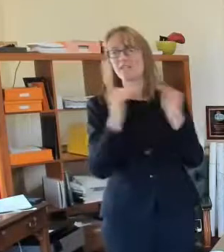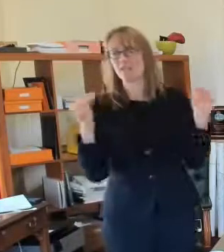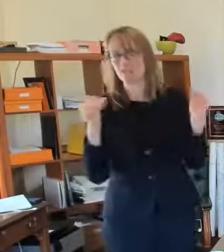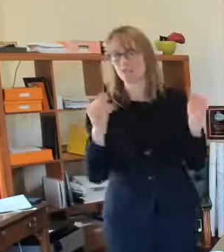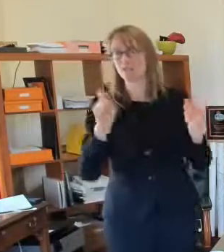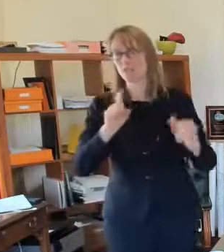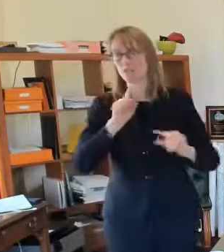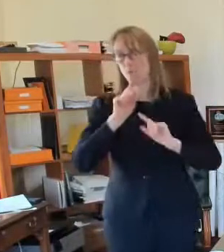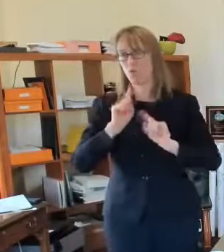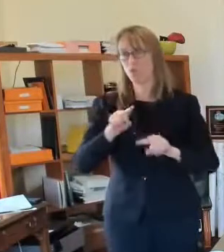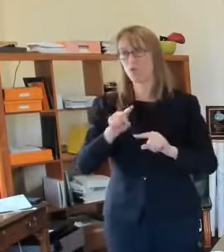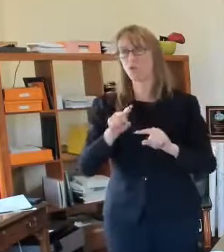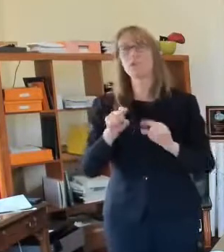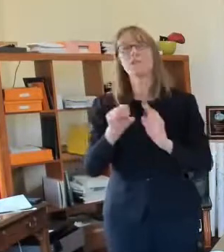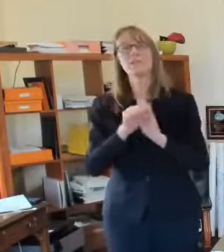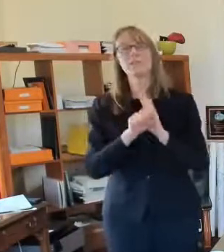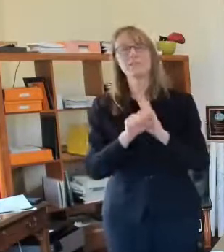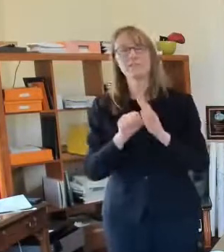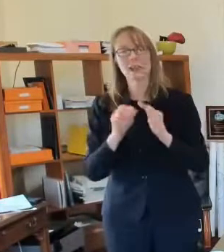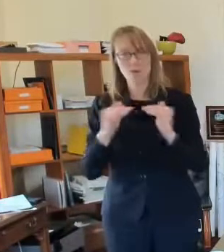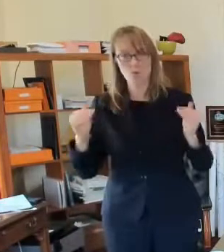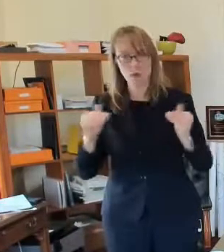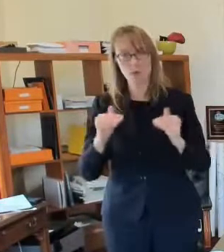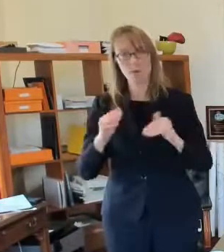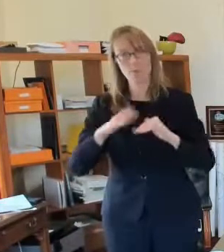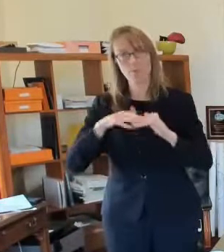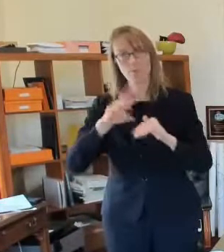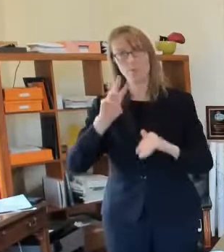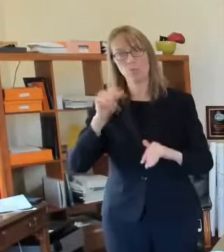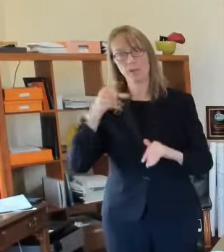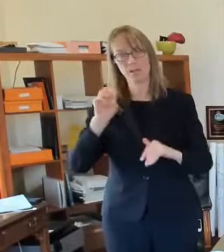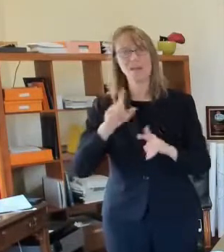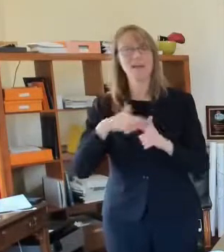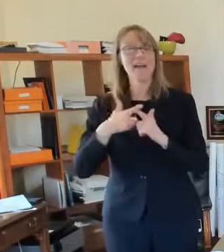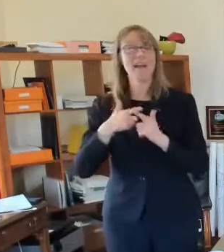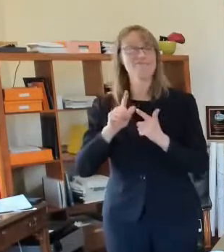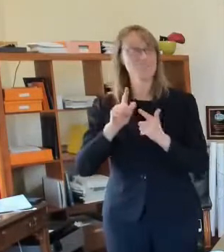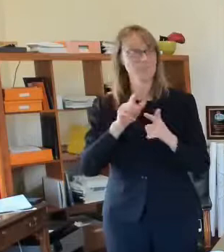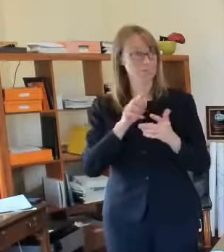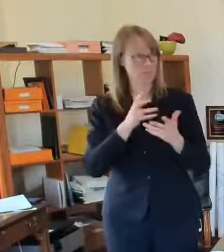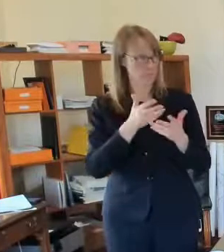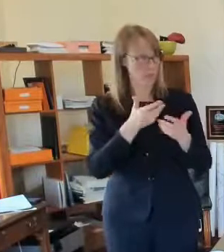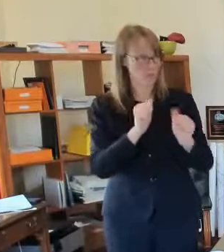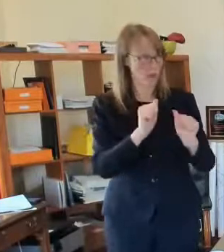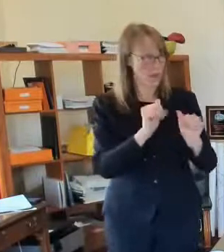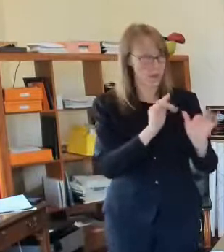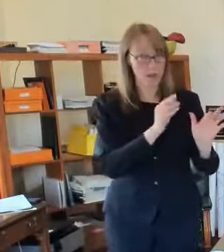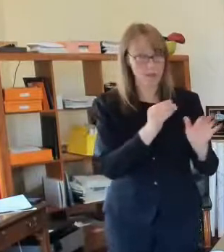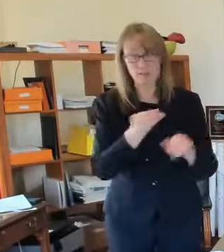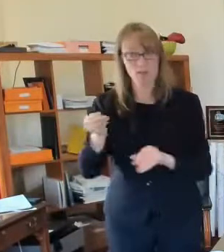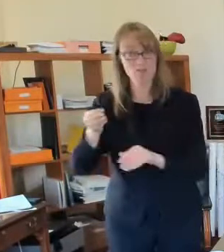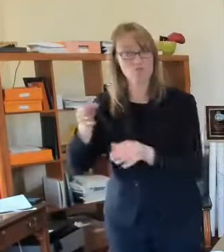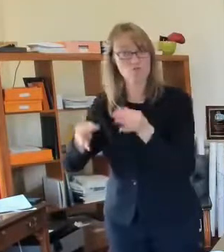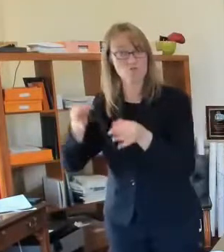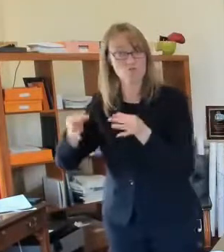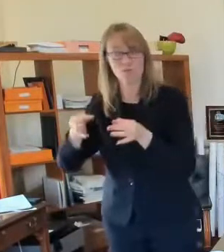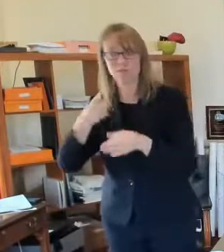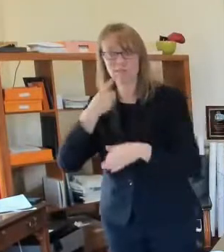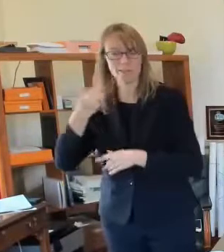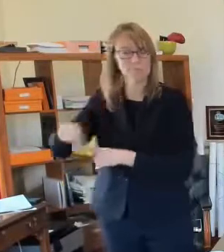ago and were struck down in the courts but every employee for the city of st louis has a 15 dollar an hour